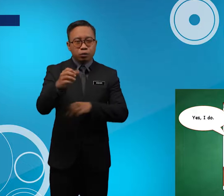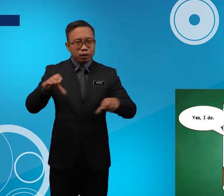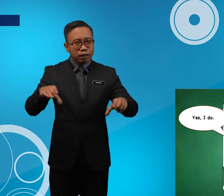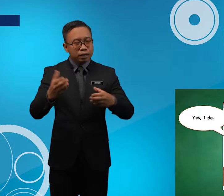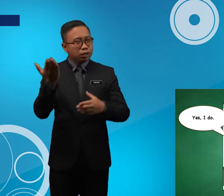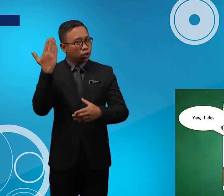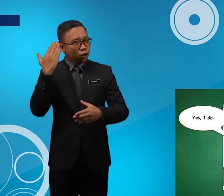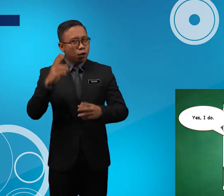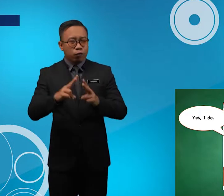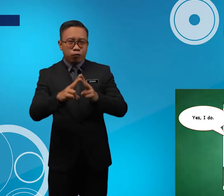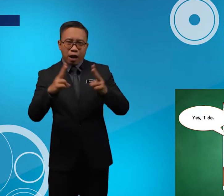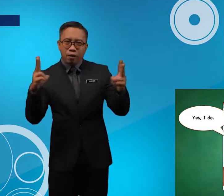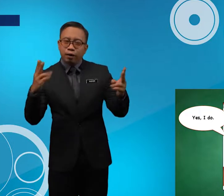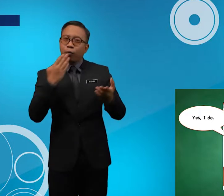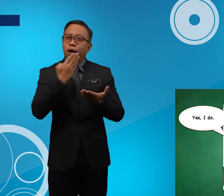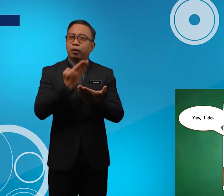Did Very Well